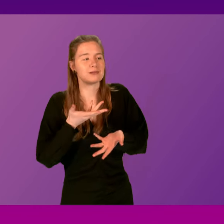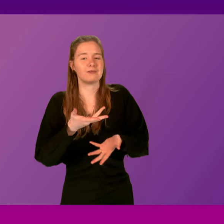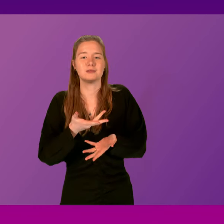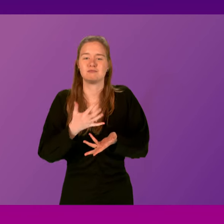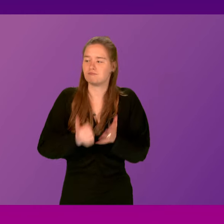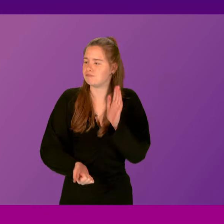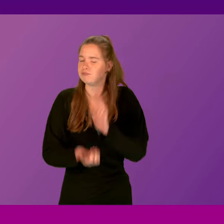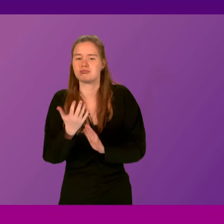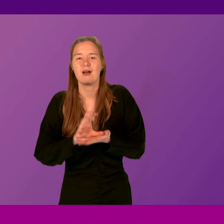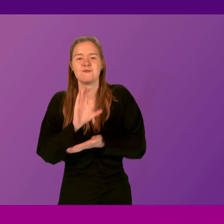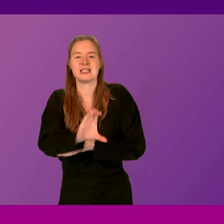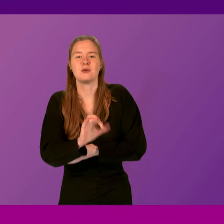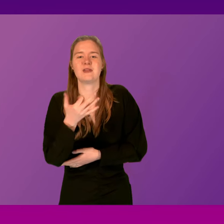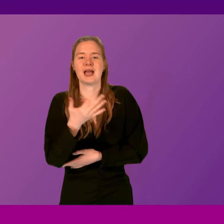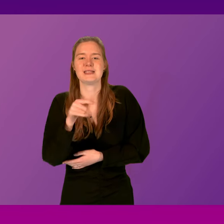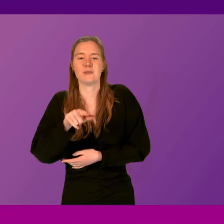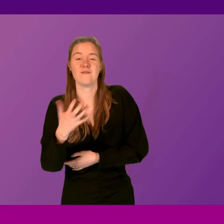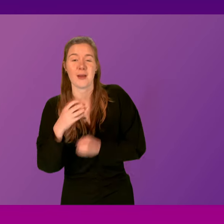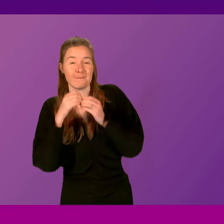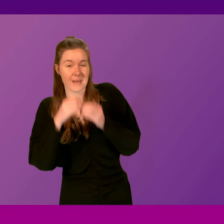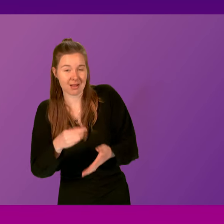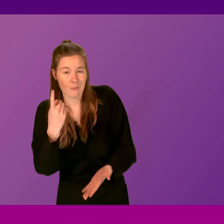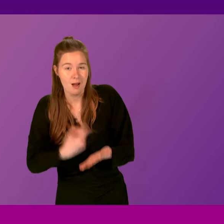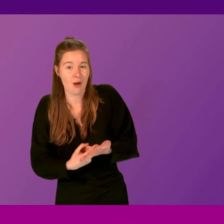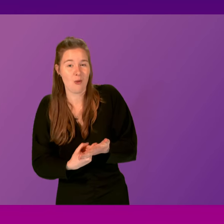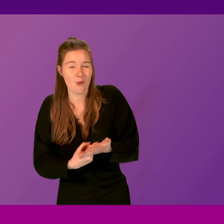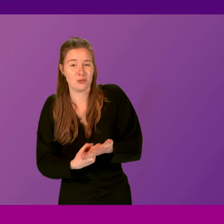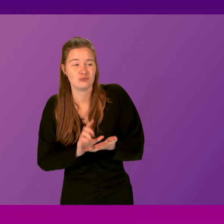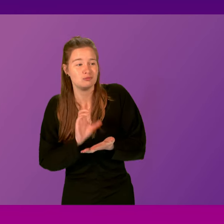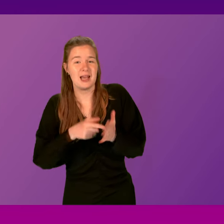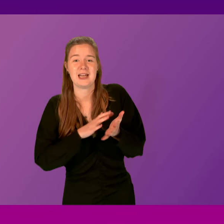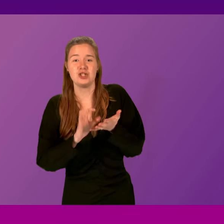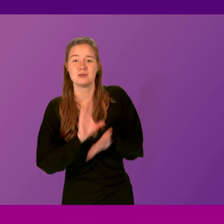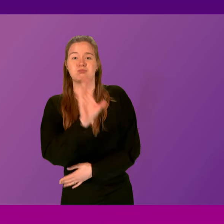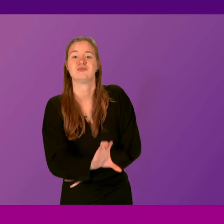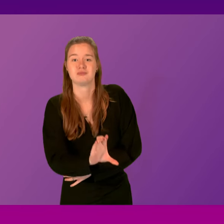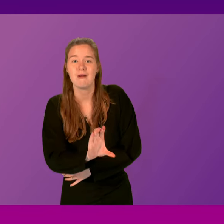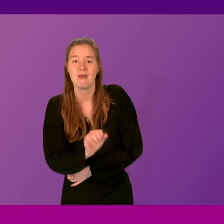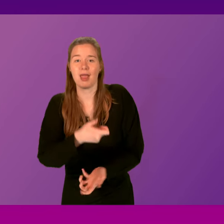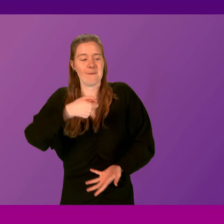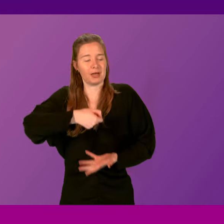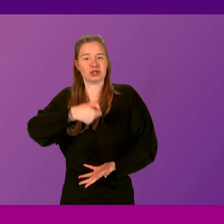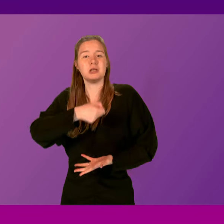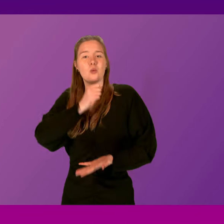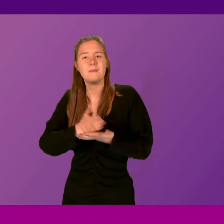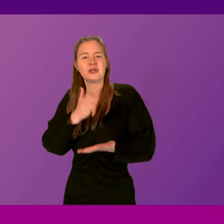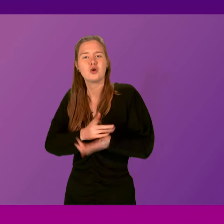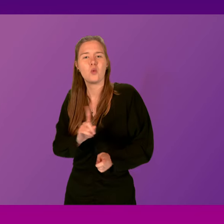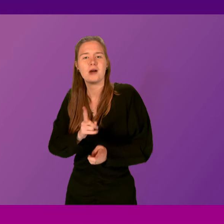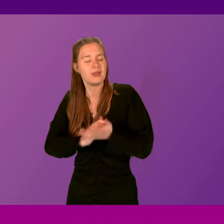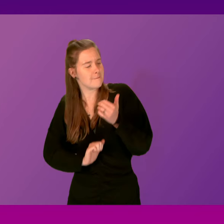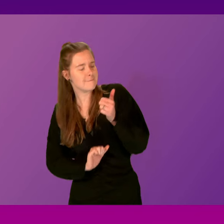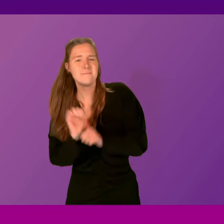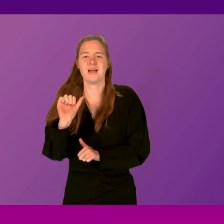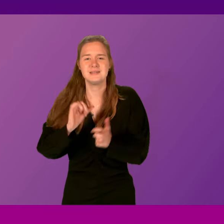investment of over £19.5 billion to the NHS. That is a budget, of course, that is ensuring we have the